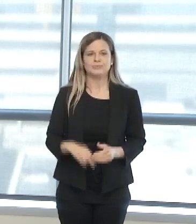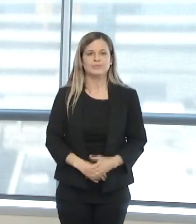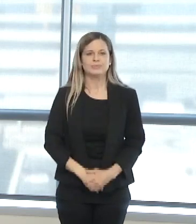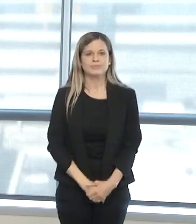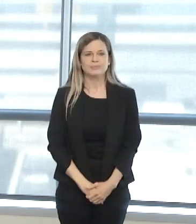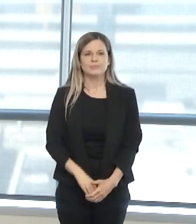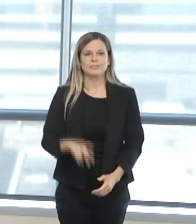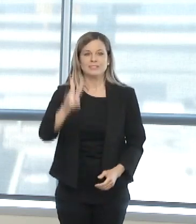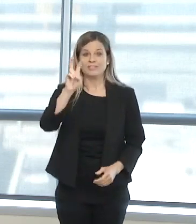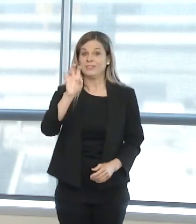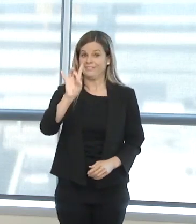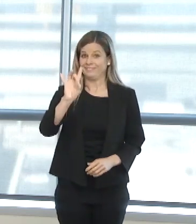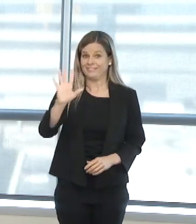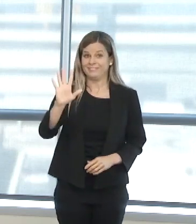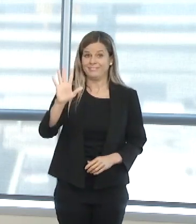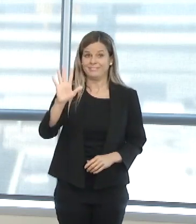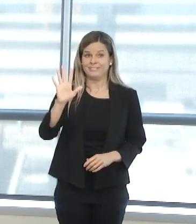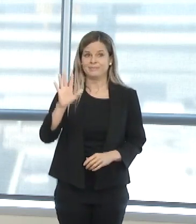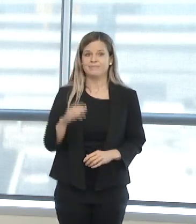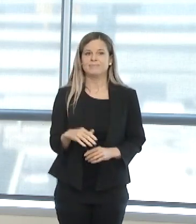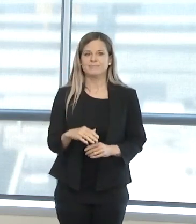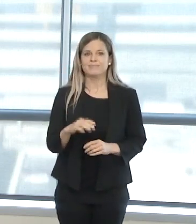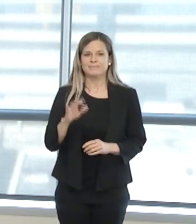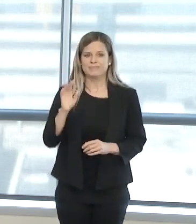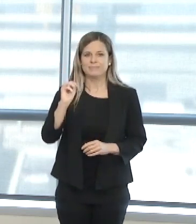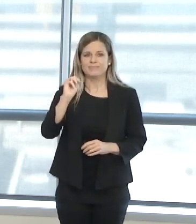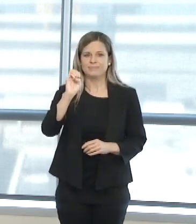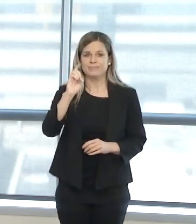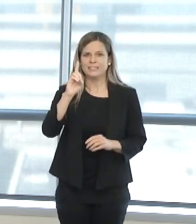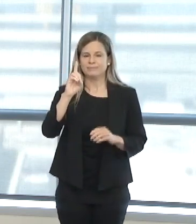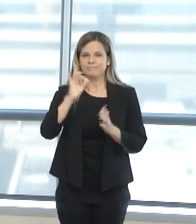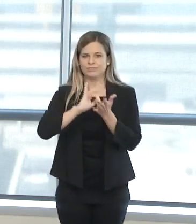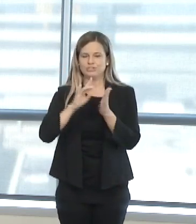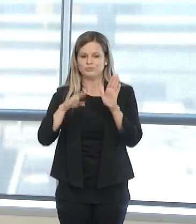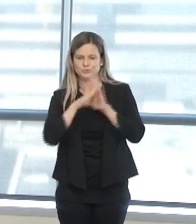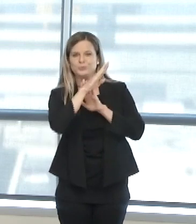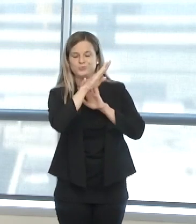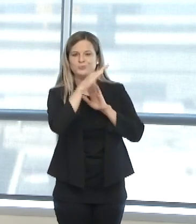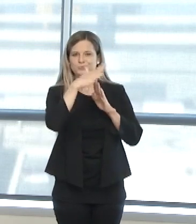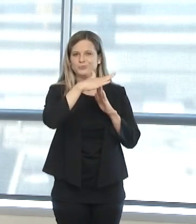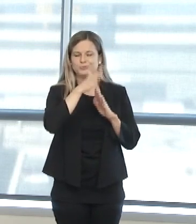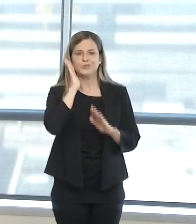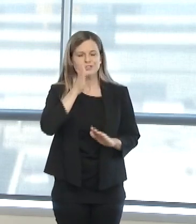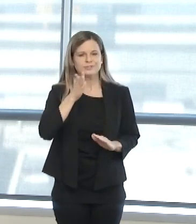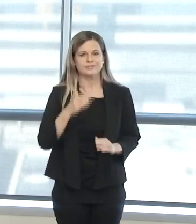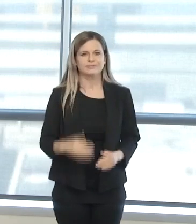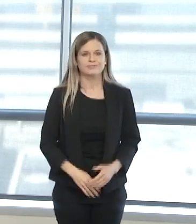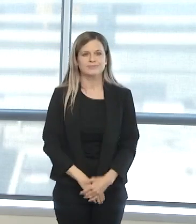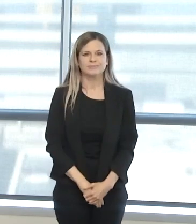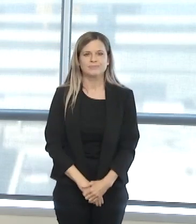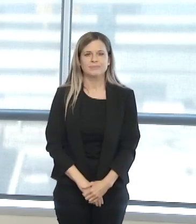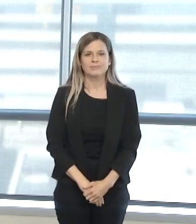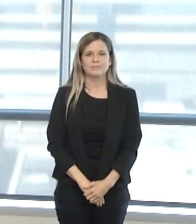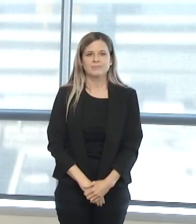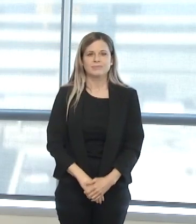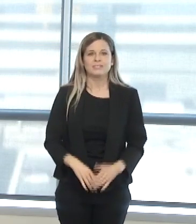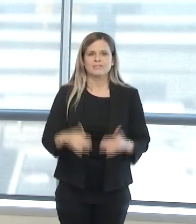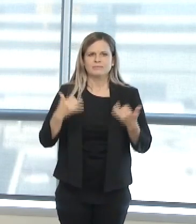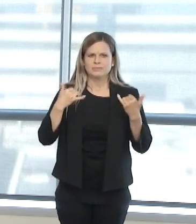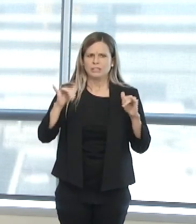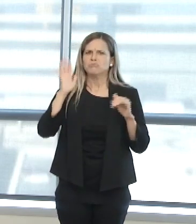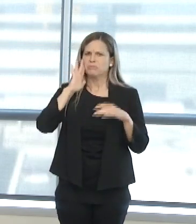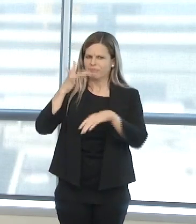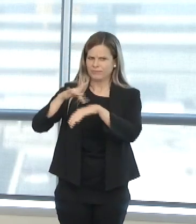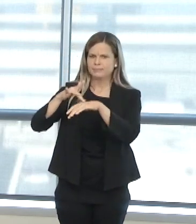at our peak capacity. We will still have beds reserved for patients not facing COVID-19 but are